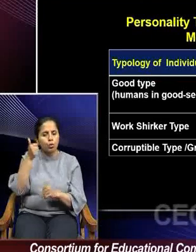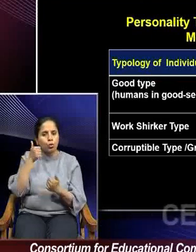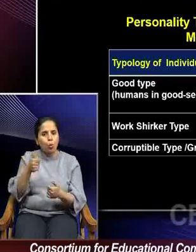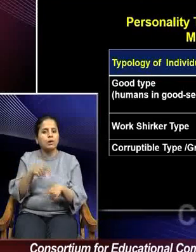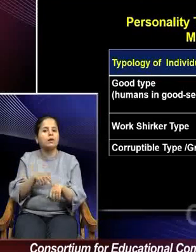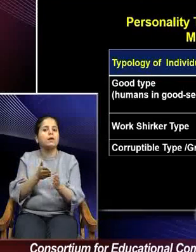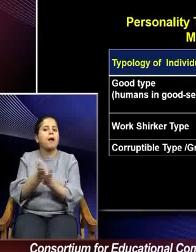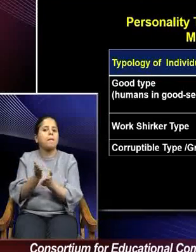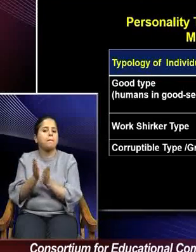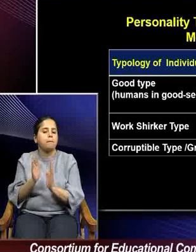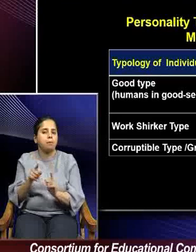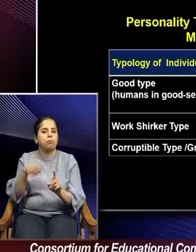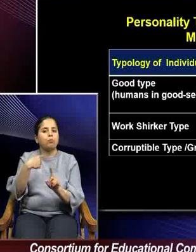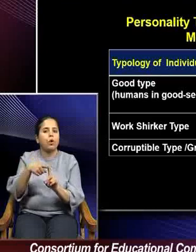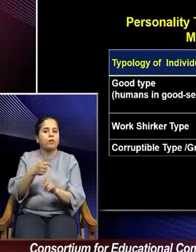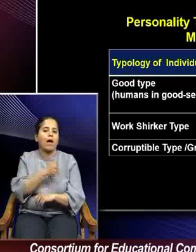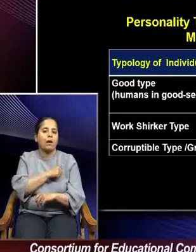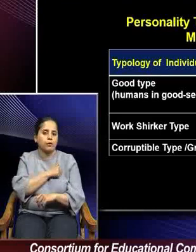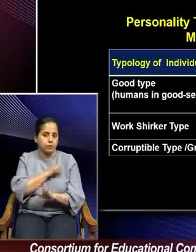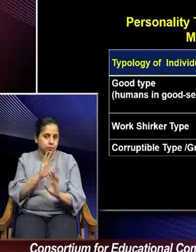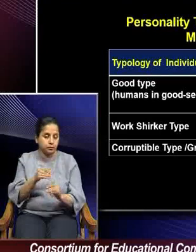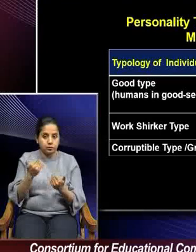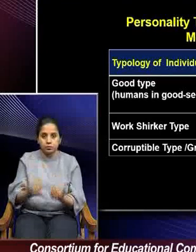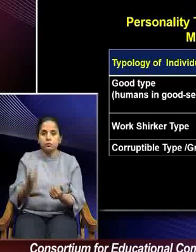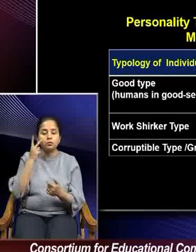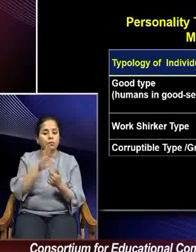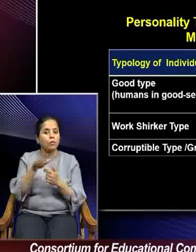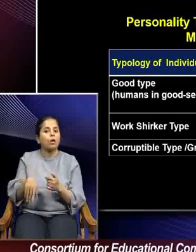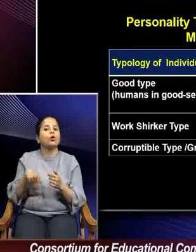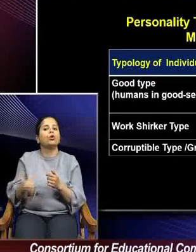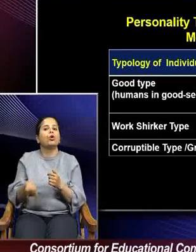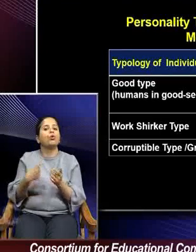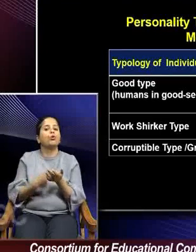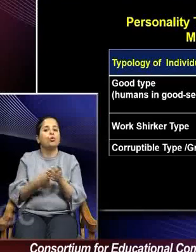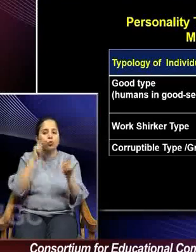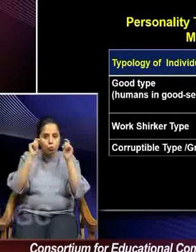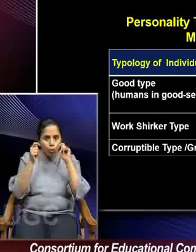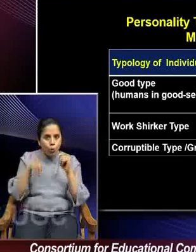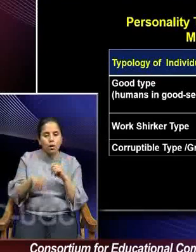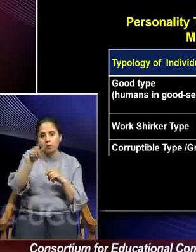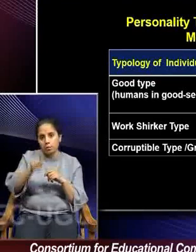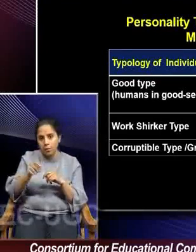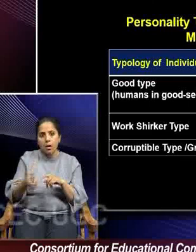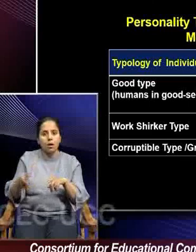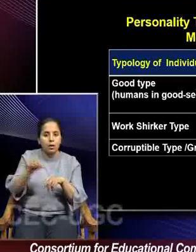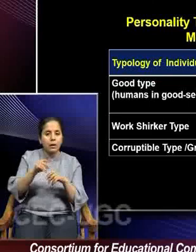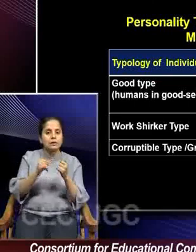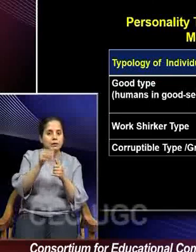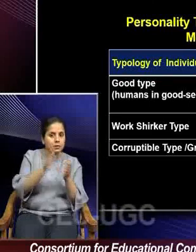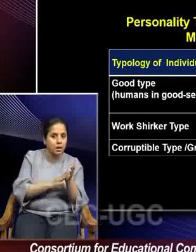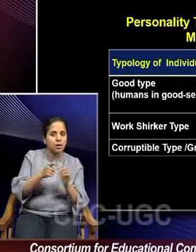which means positive attitude. So here comes the role of persuasion and incentive that is Sam and Dam.